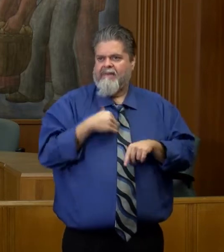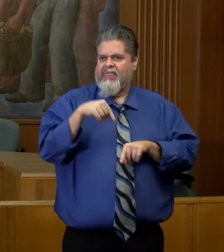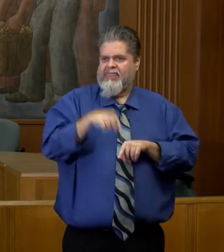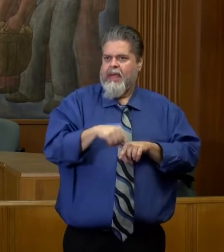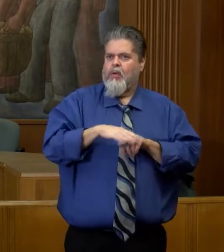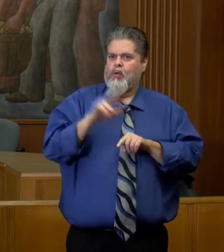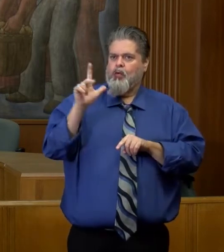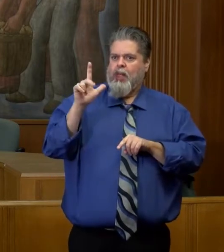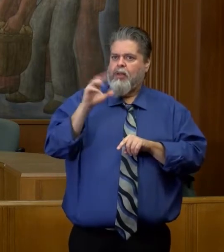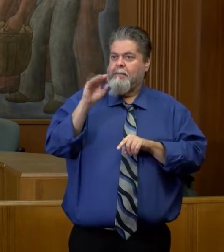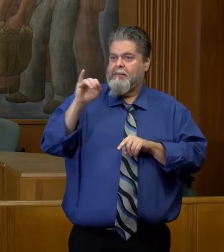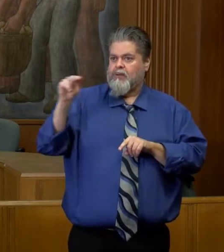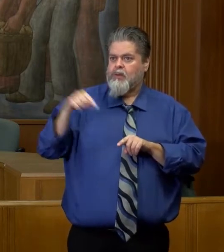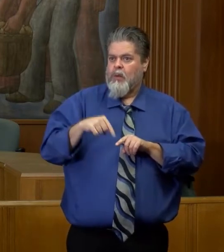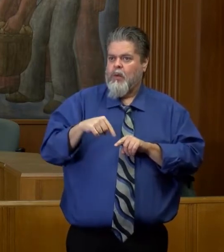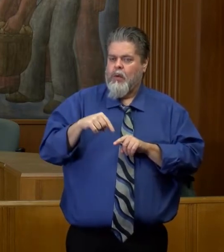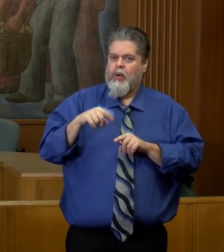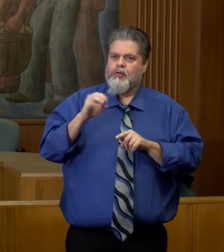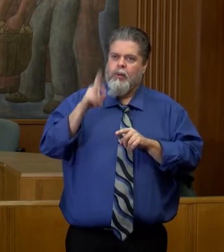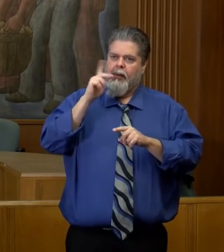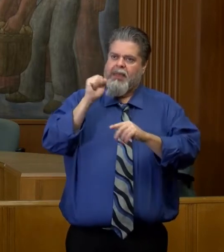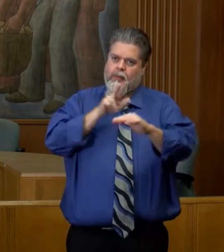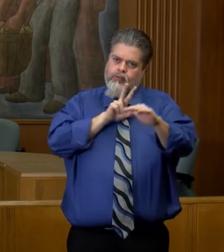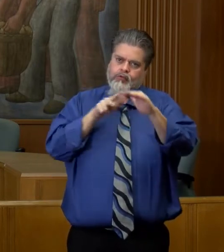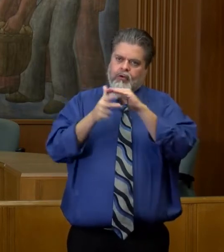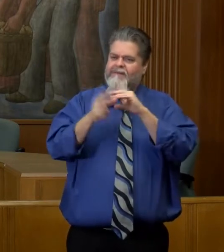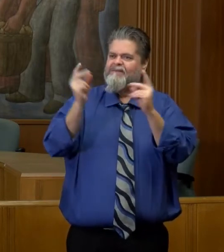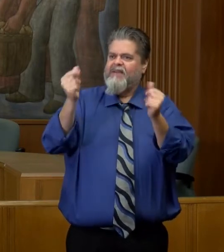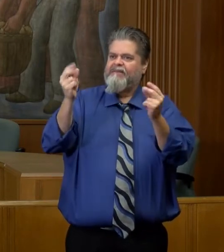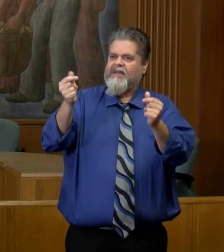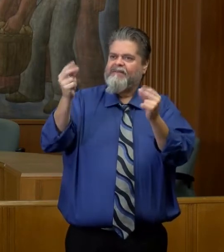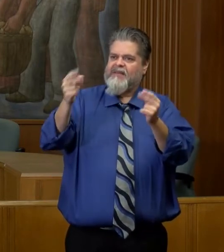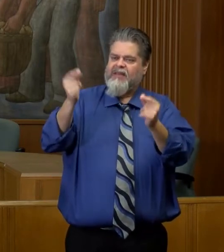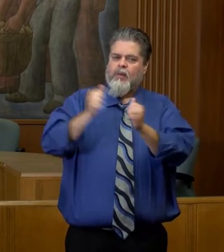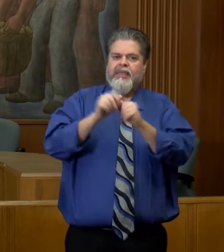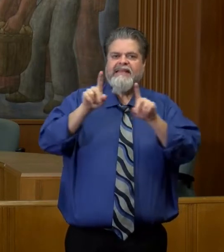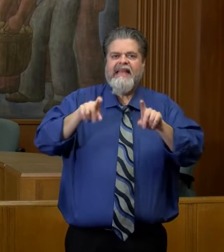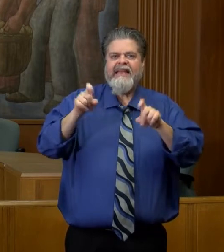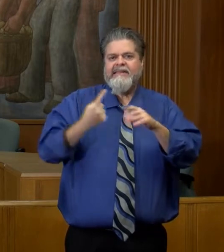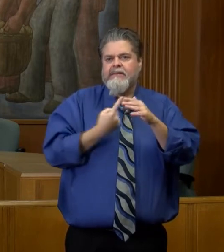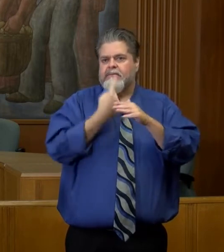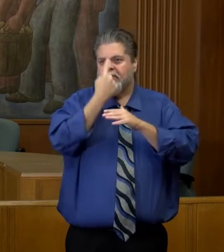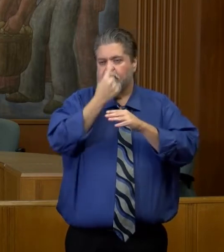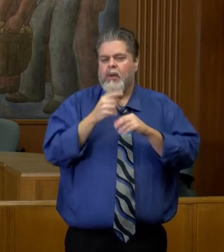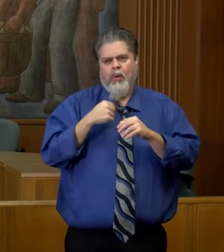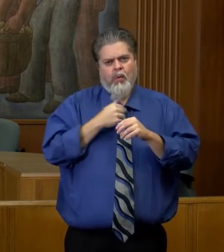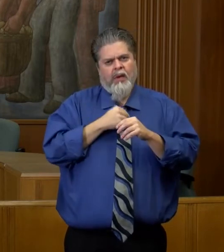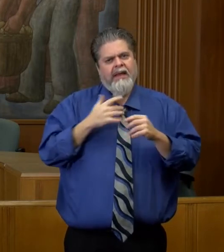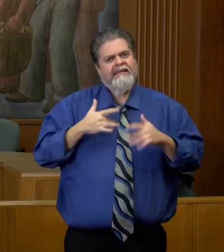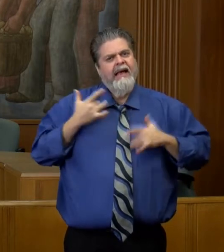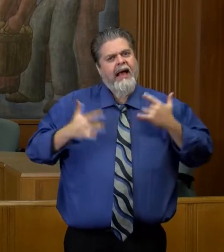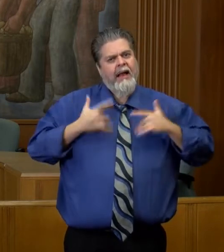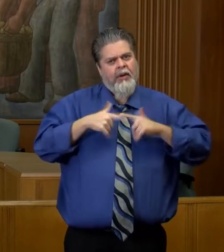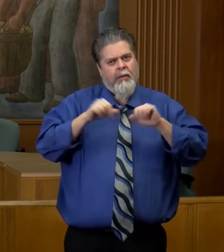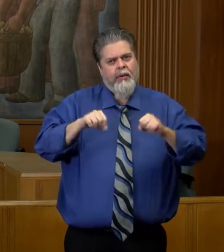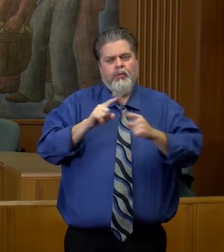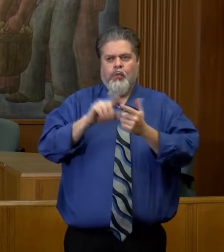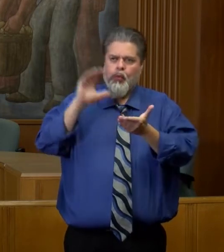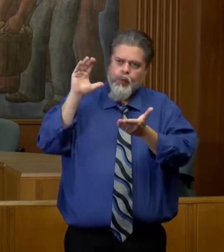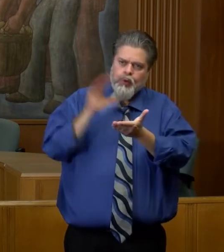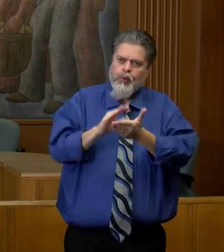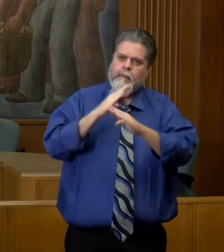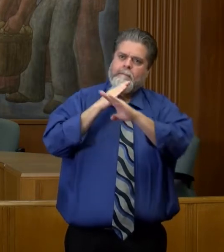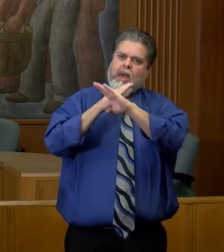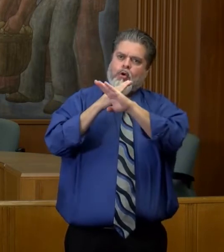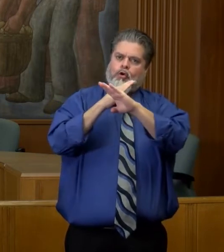can really reduce the wait time for people that need to get that test. And so we're really excited about that ability to reduce the barriers